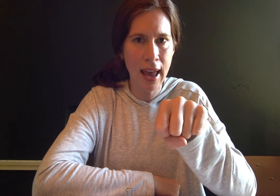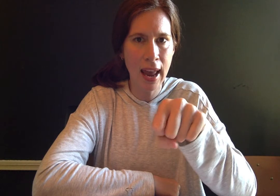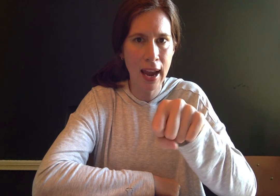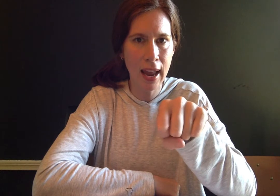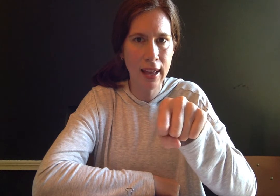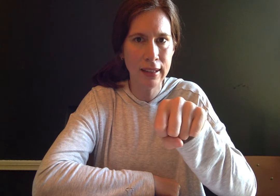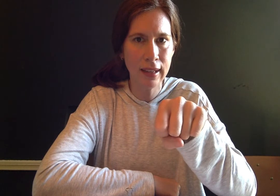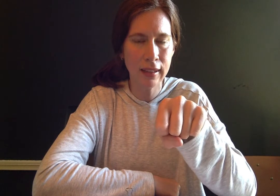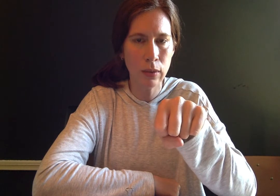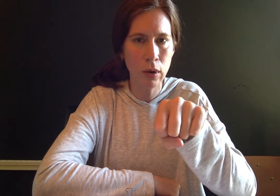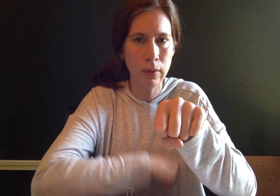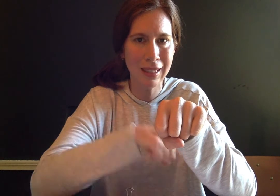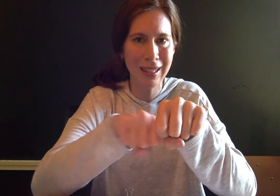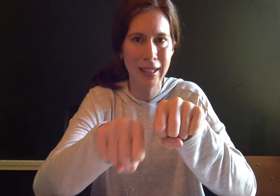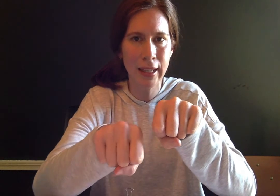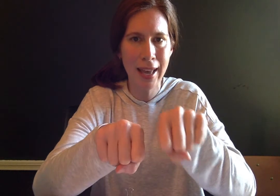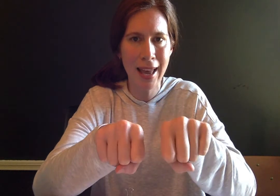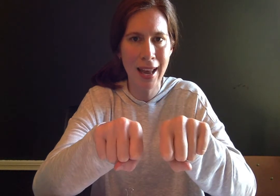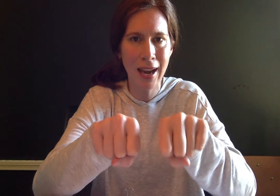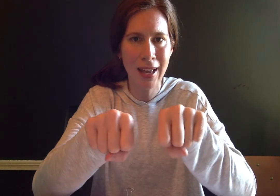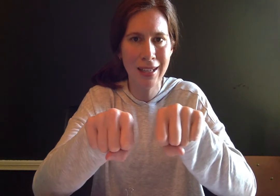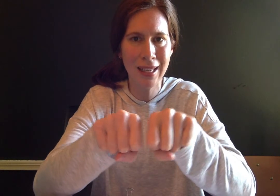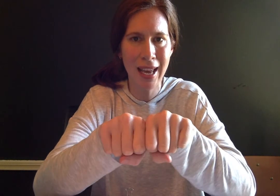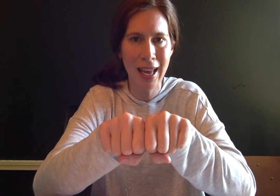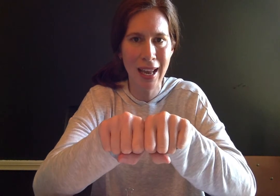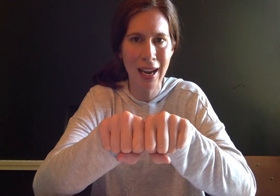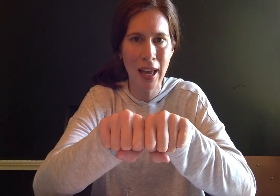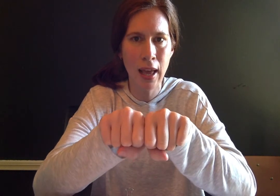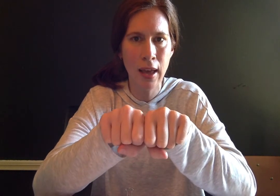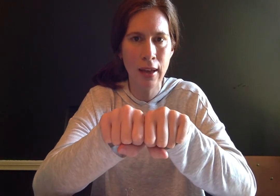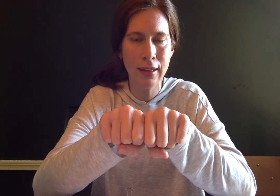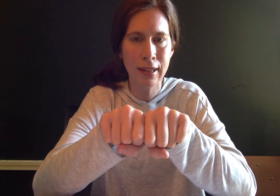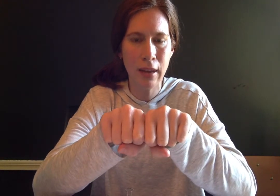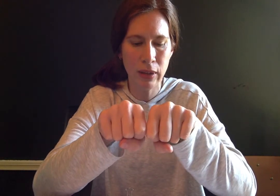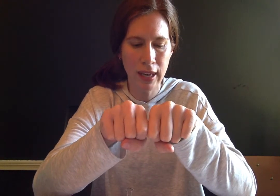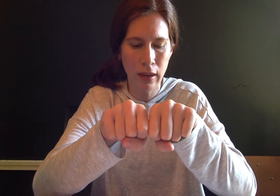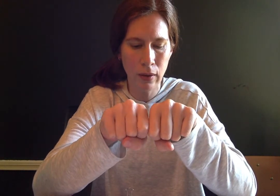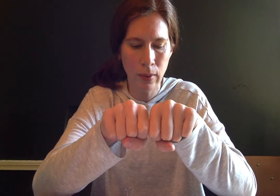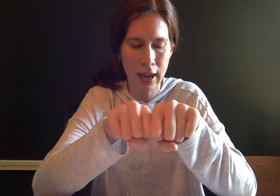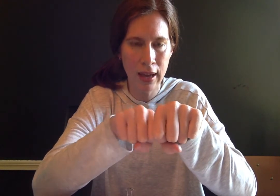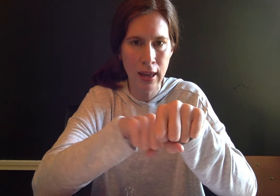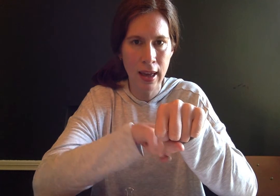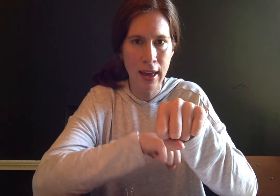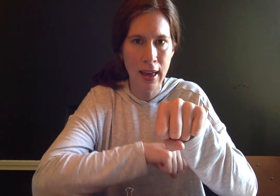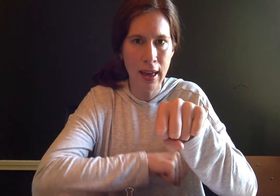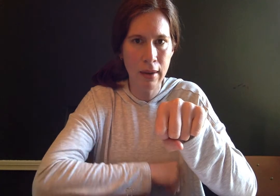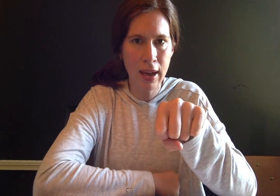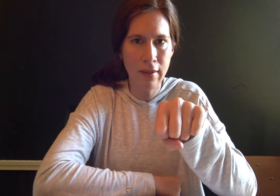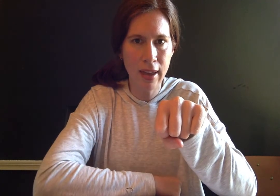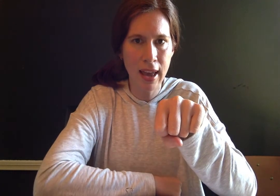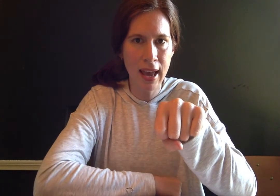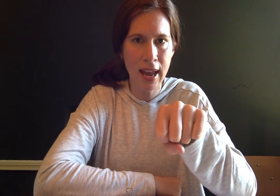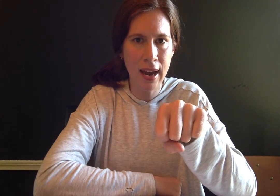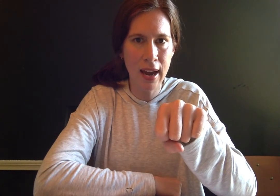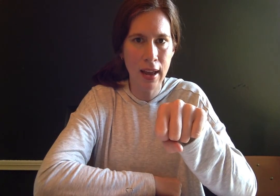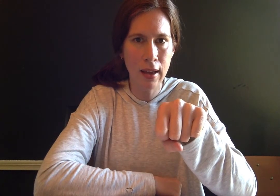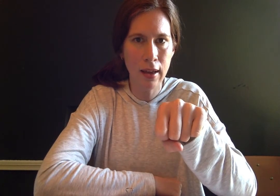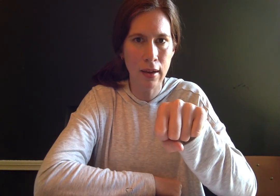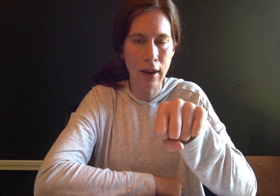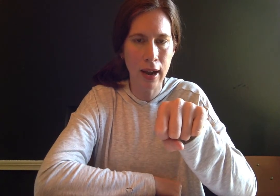because the word was t and ten and we're taking away and we have n all right